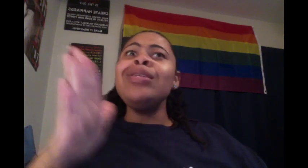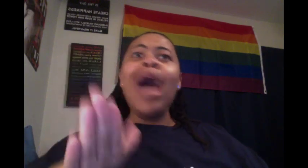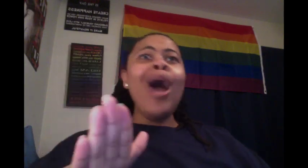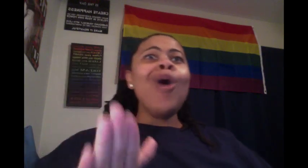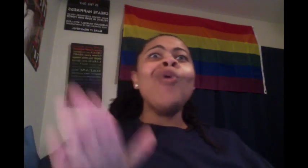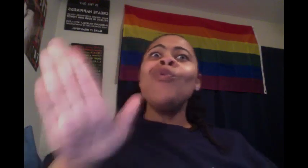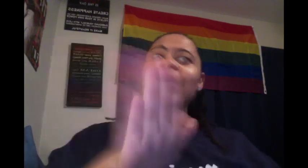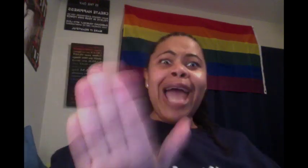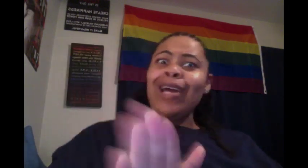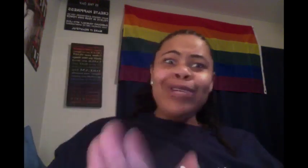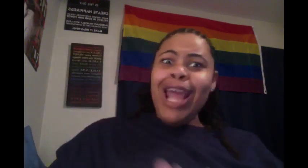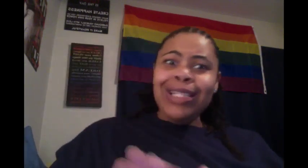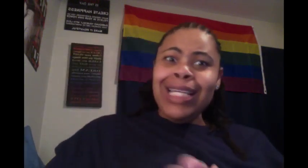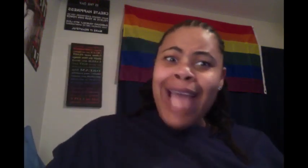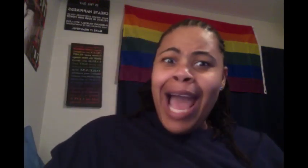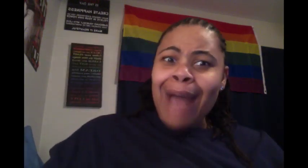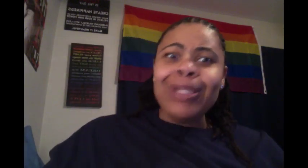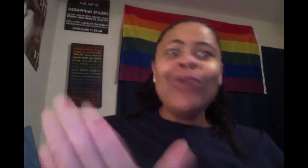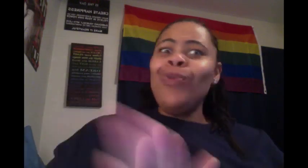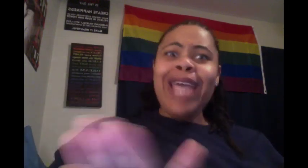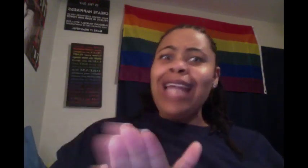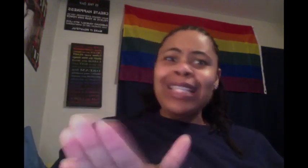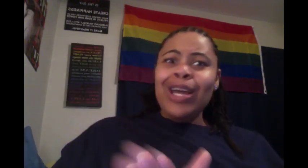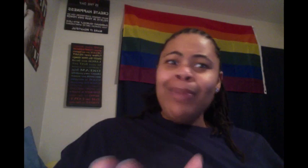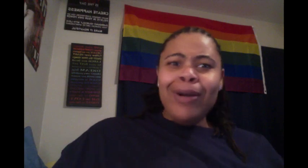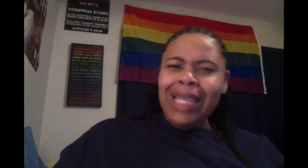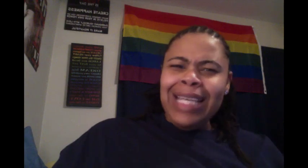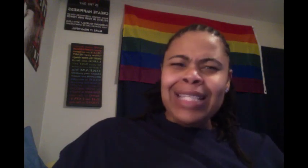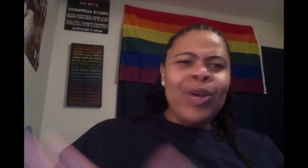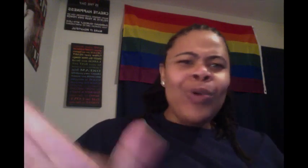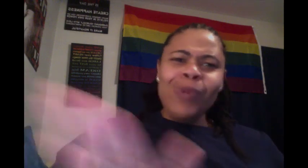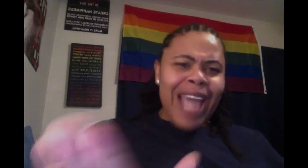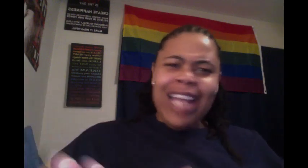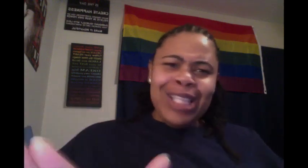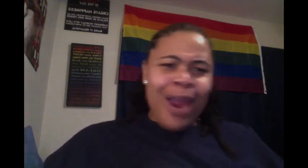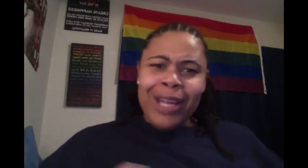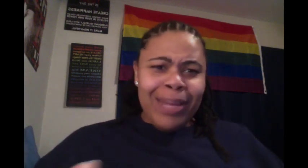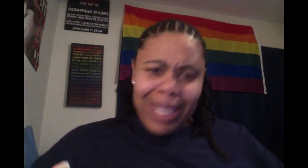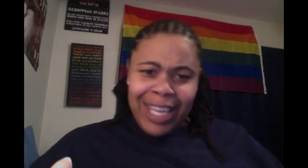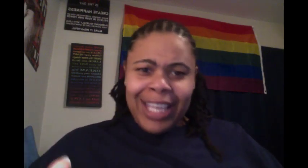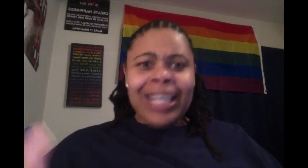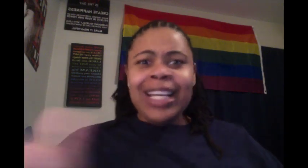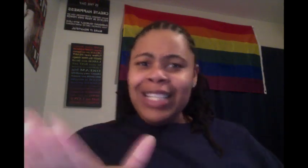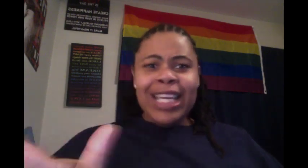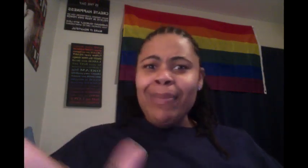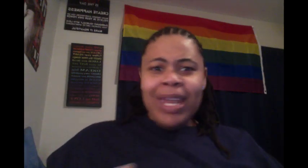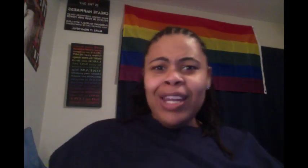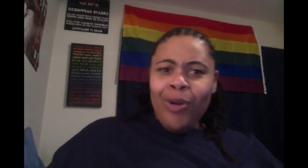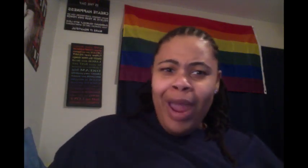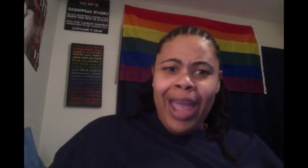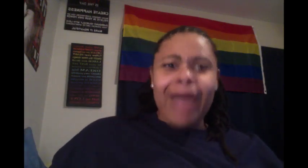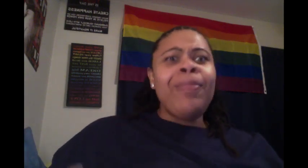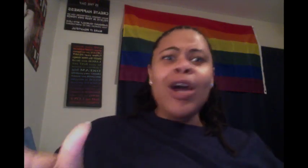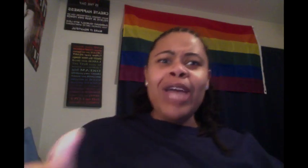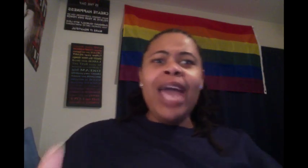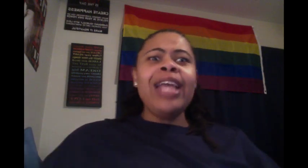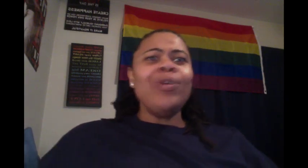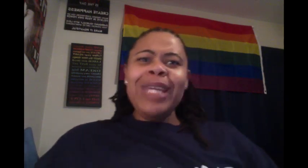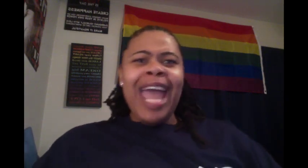No. We got to go down to the cops. We got to tell the police. We got to turn him in, because he committed a crime, okay? We can't